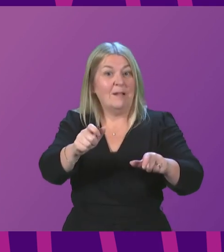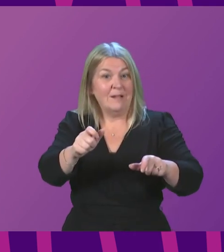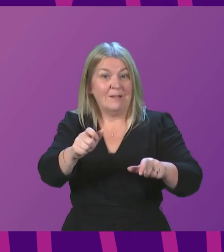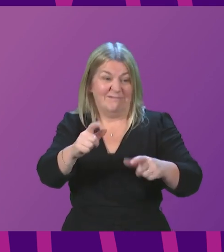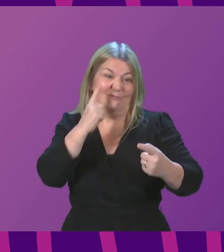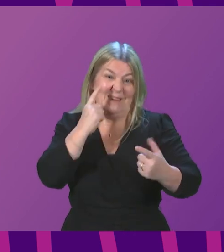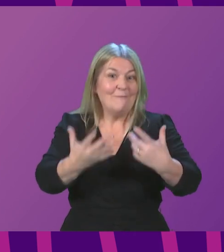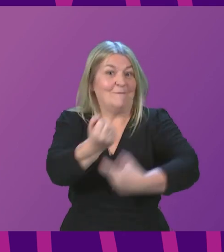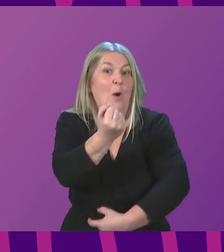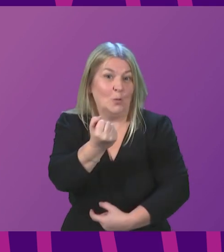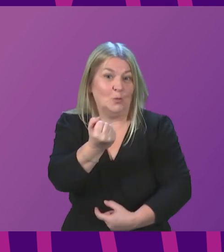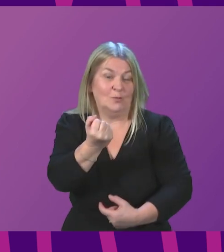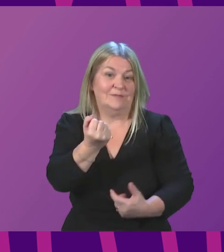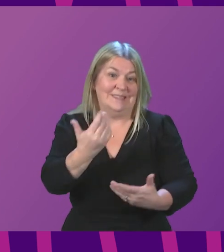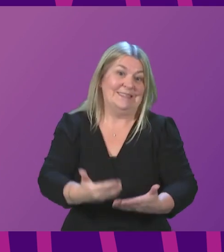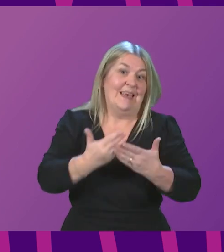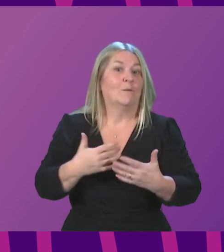well Monica Lennon